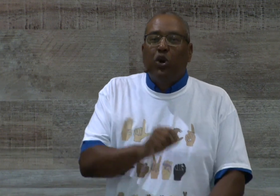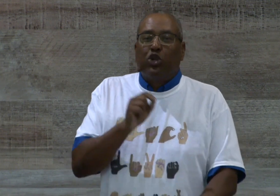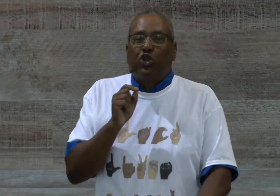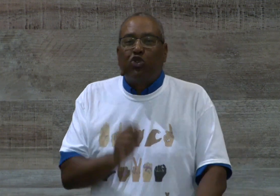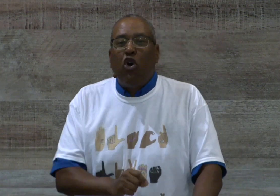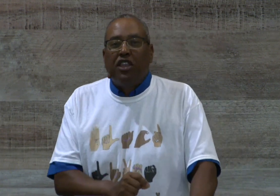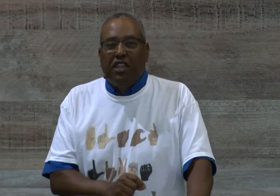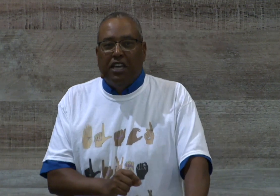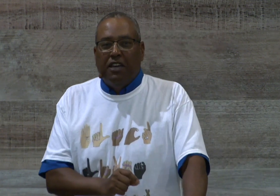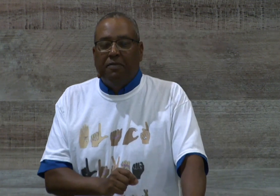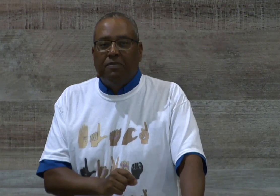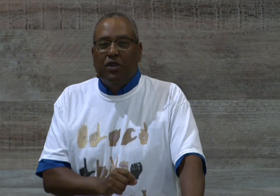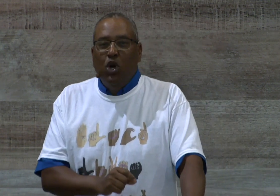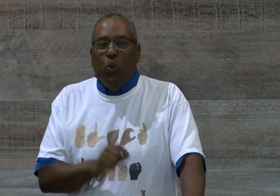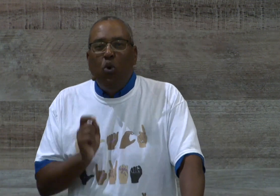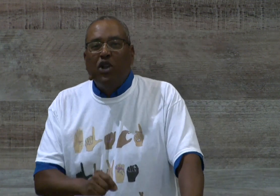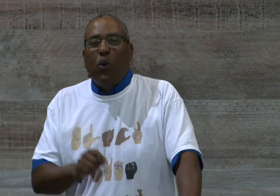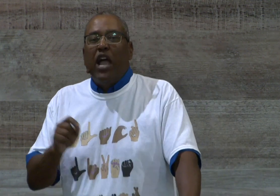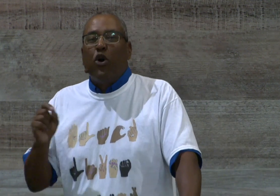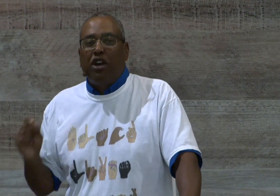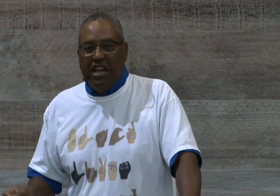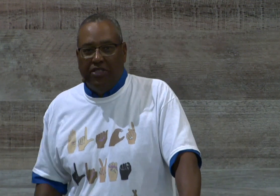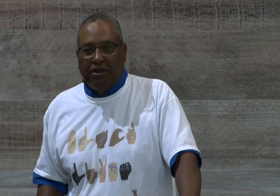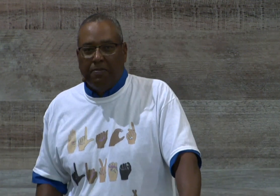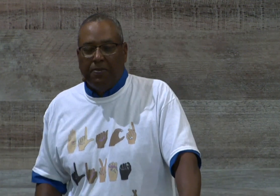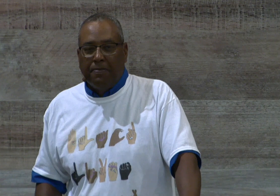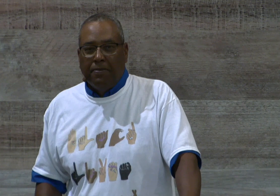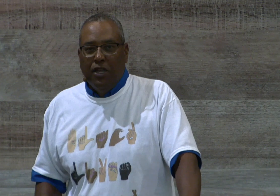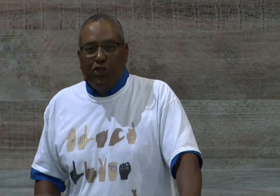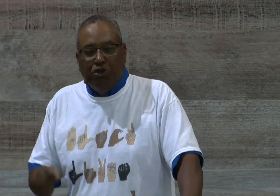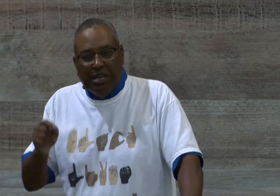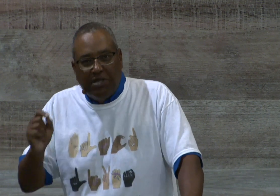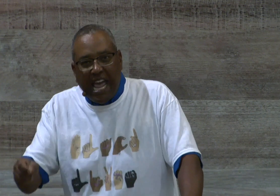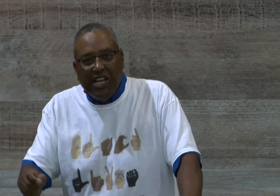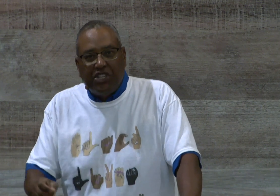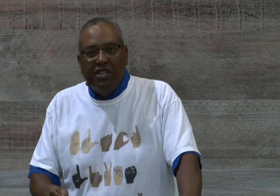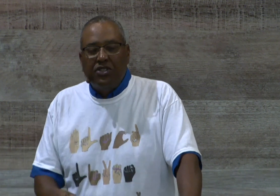destroy them one way or another through temptations,